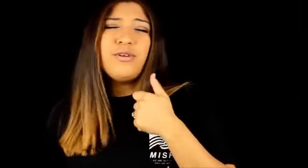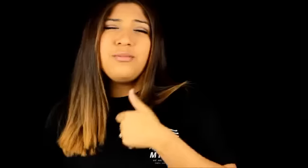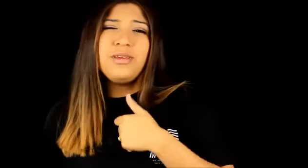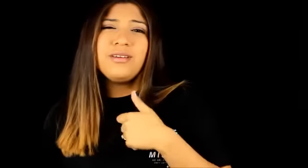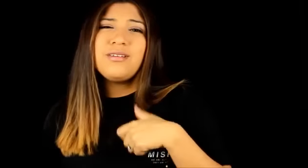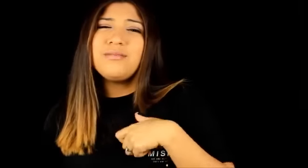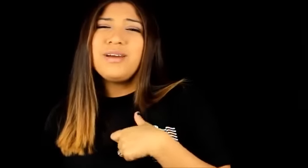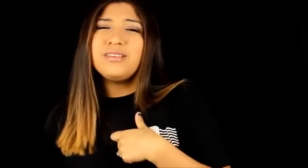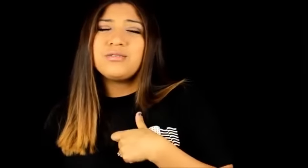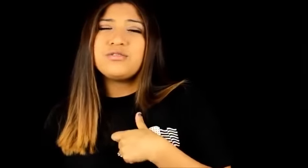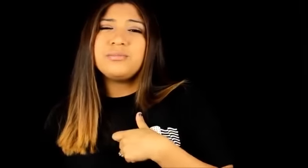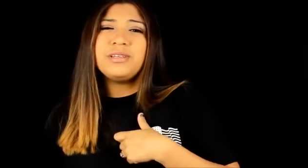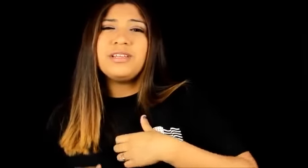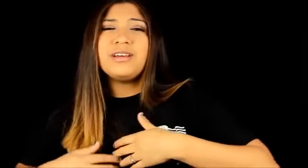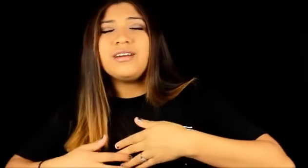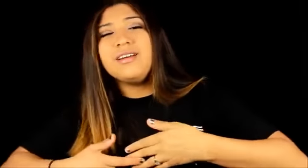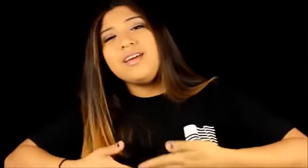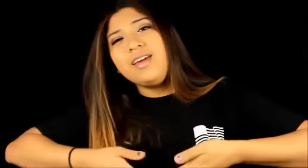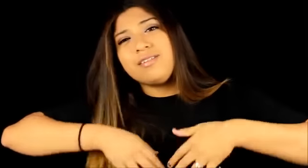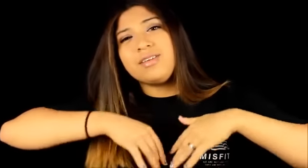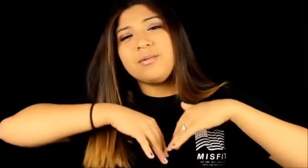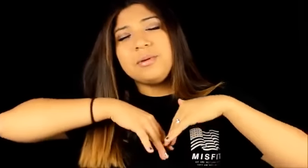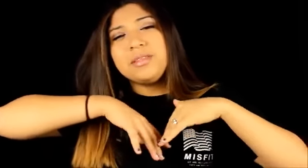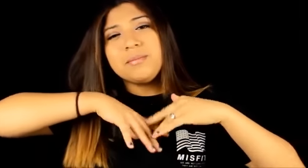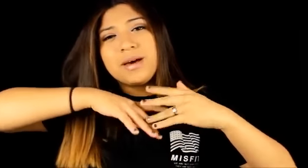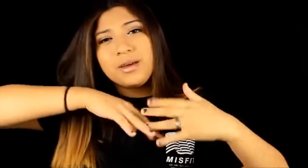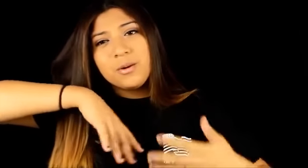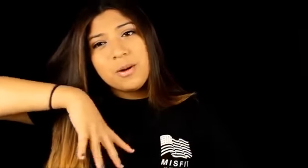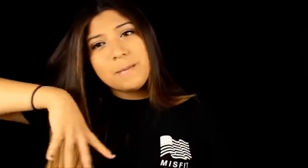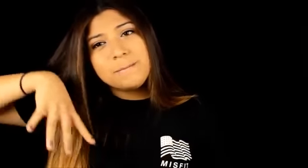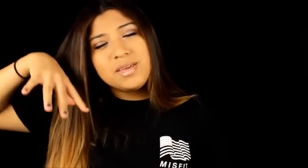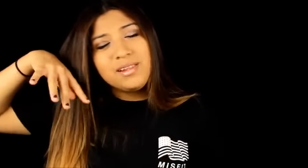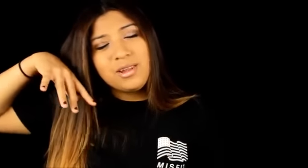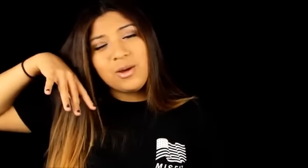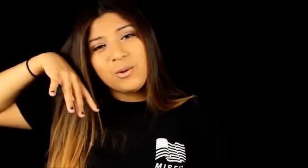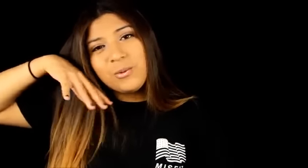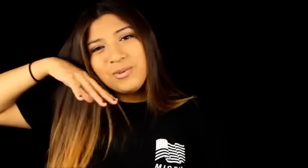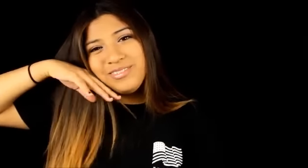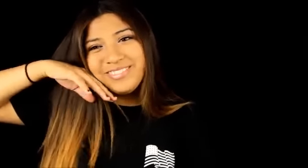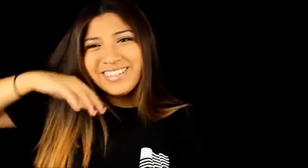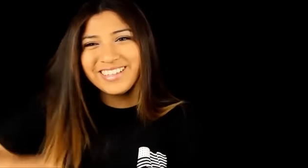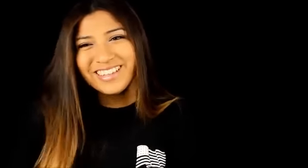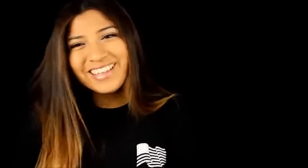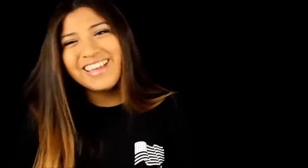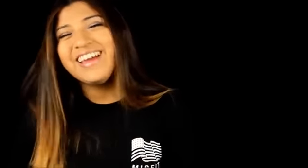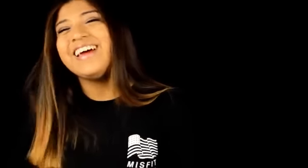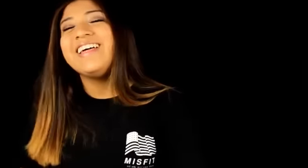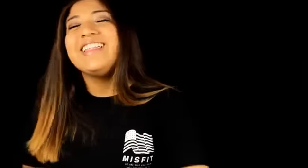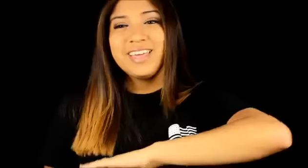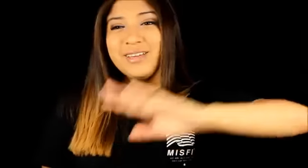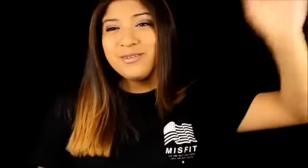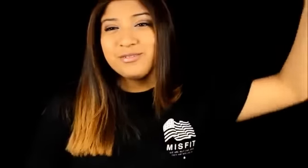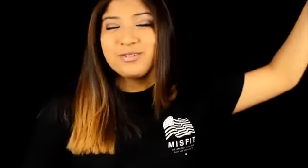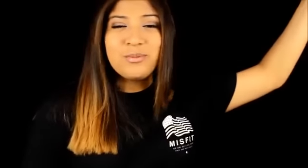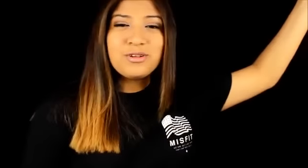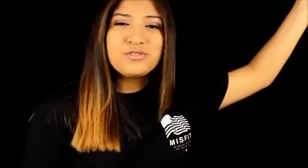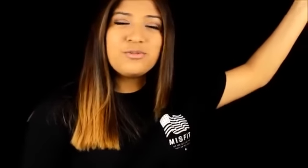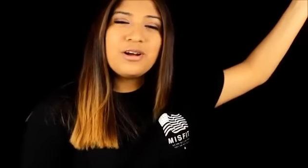follow me on all of my social media everything will be in the bio below thank you so much for